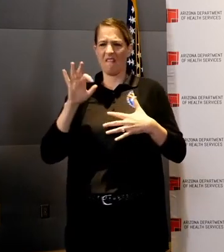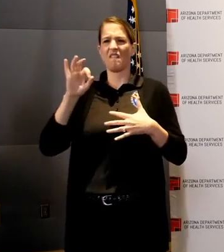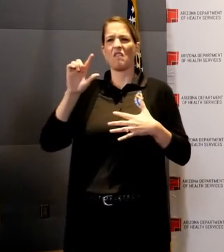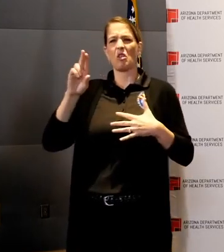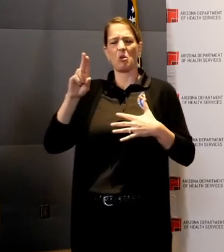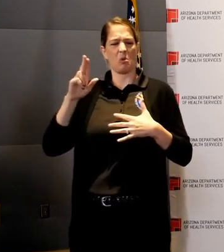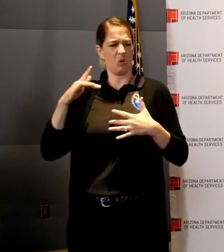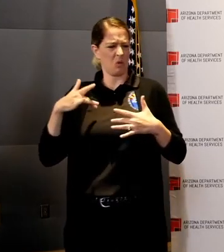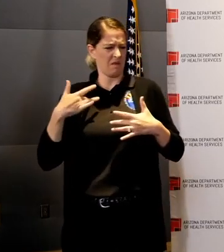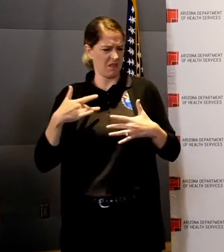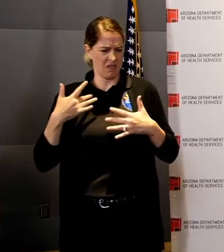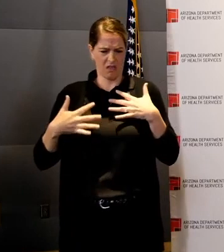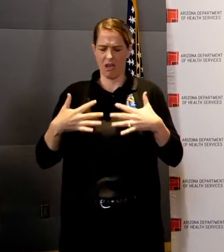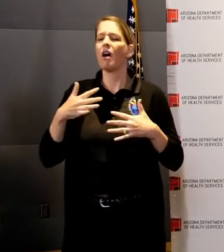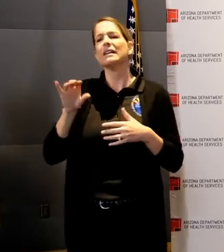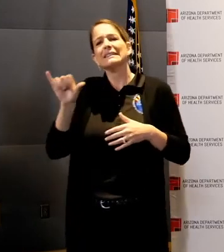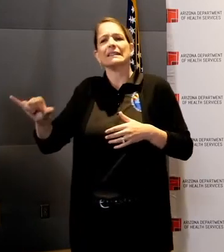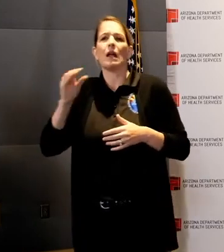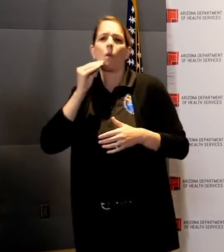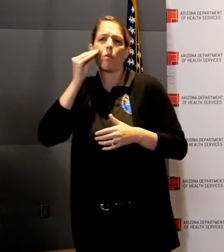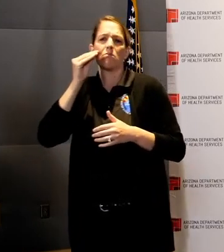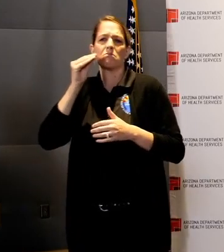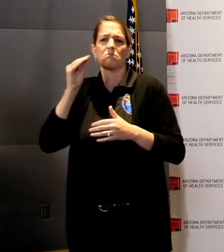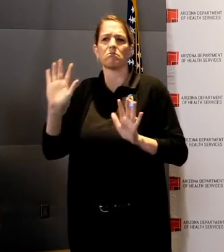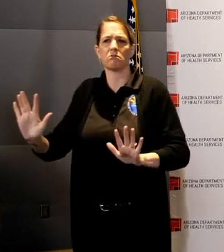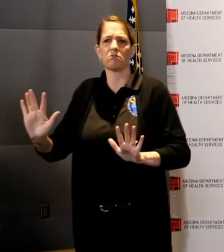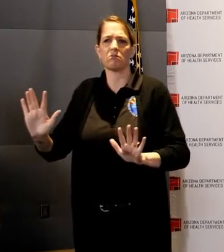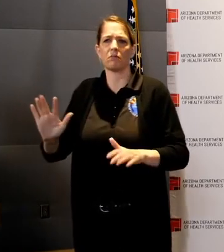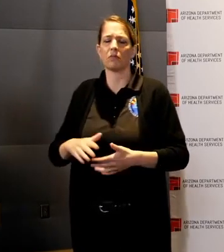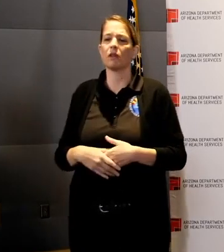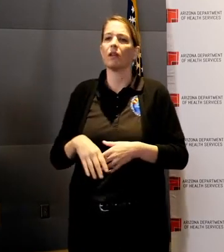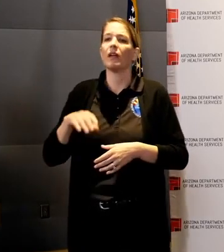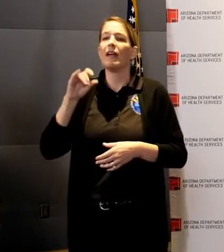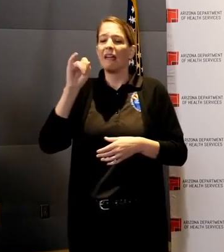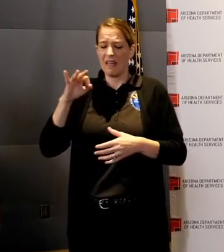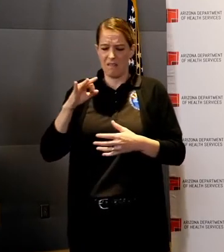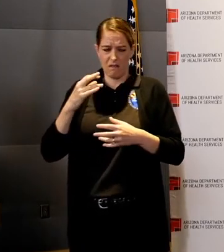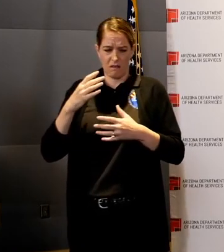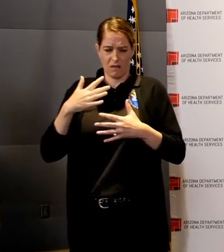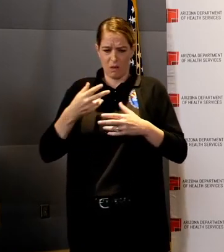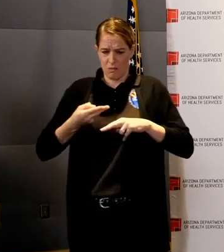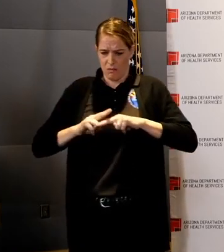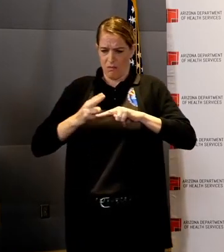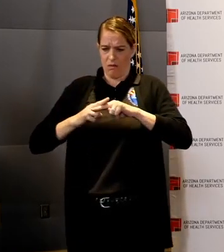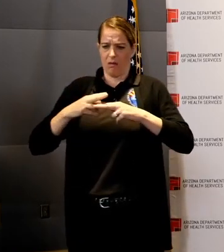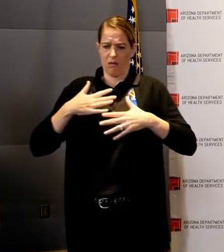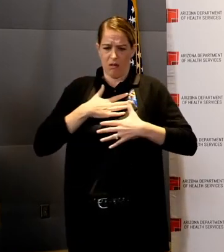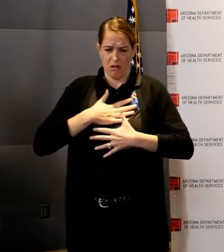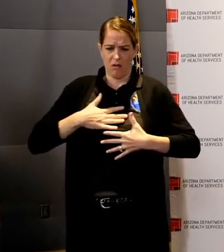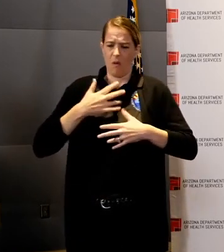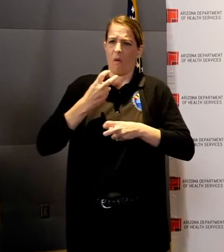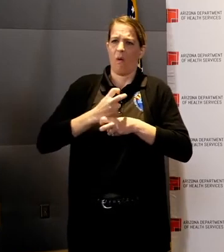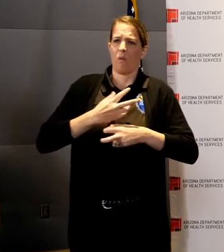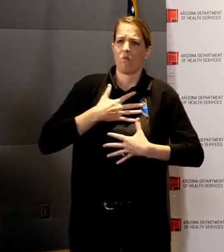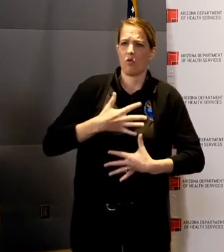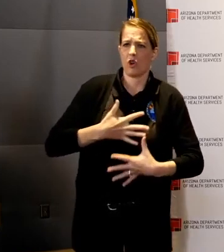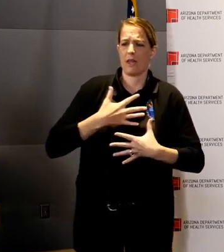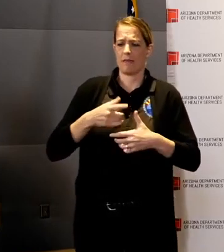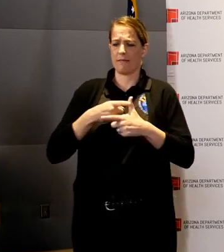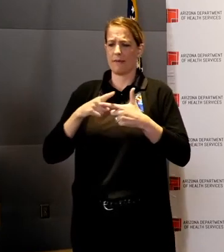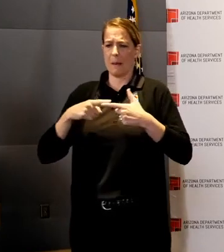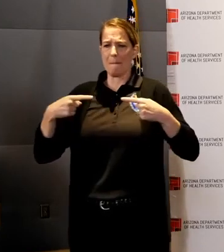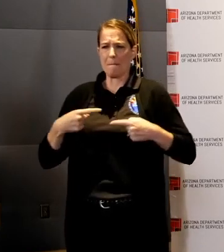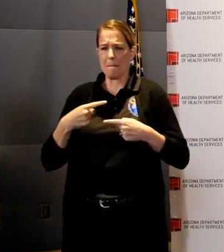Seek emergency care if you have extreme difficulty breathing, constant pain or pressure in your chest, severe